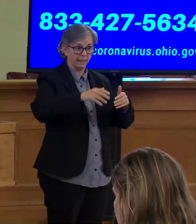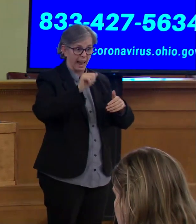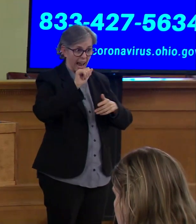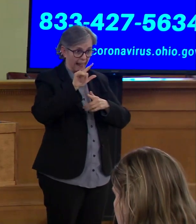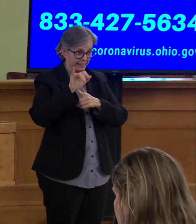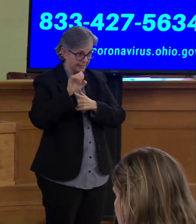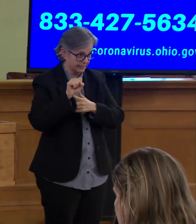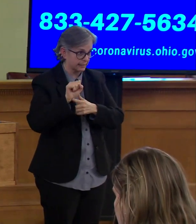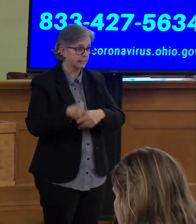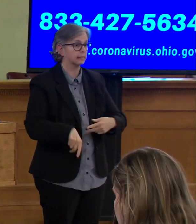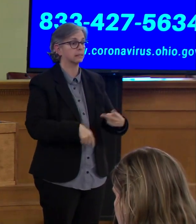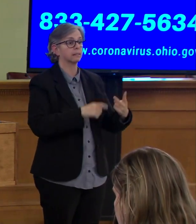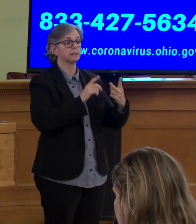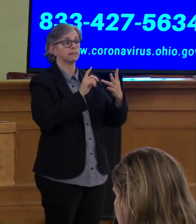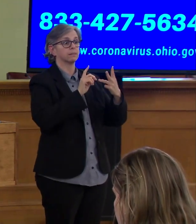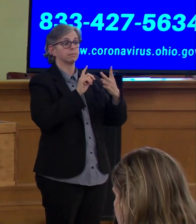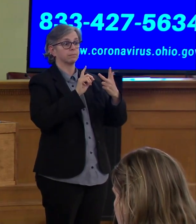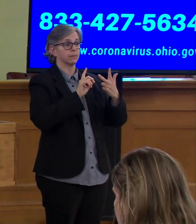public rec centers,